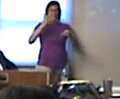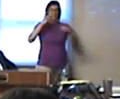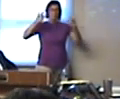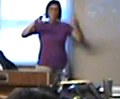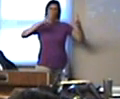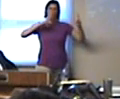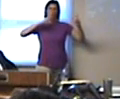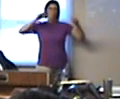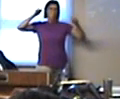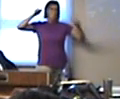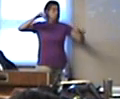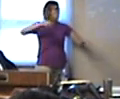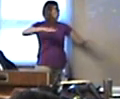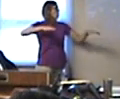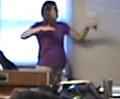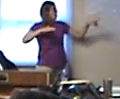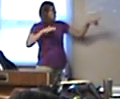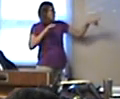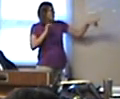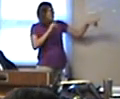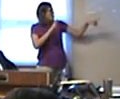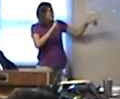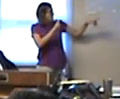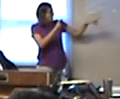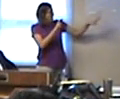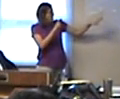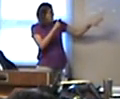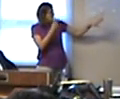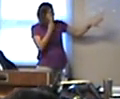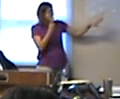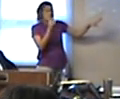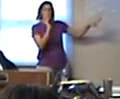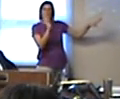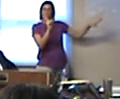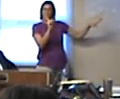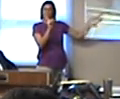on the slide on the right, where the water has stayed and so forth.